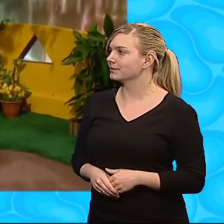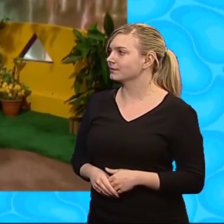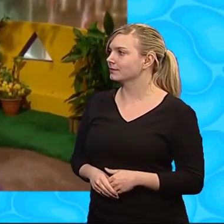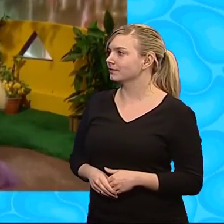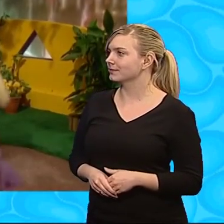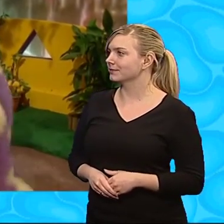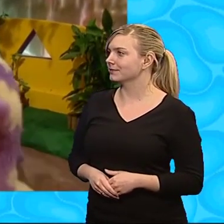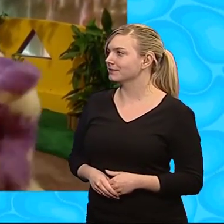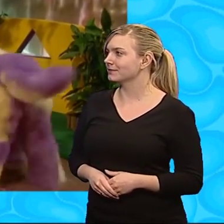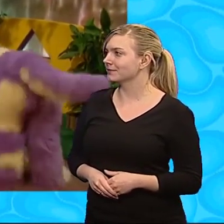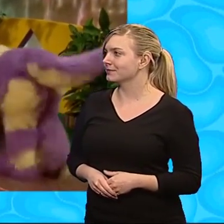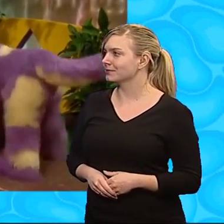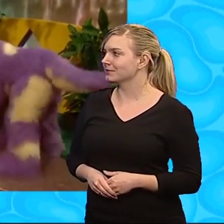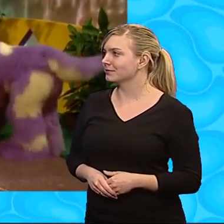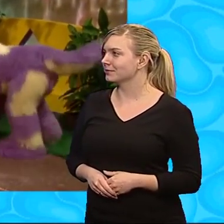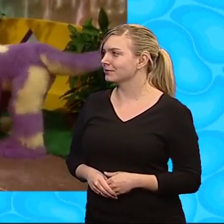Oh!